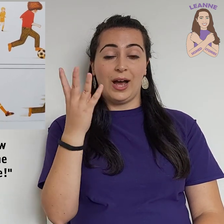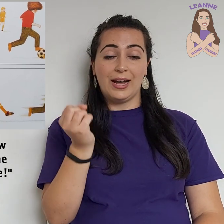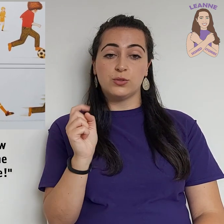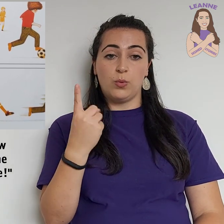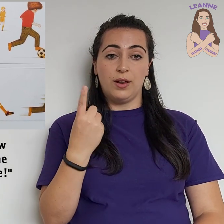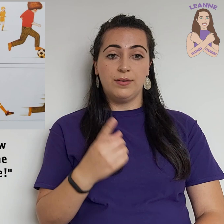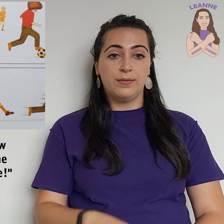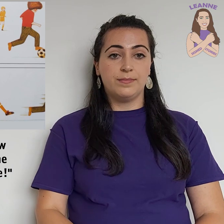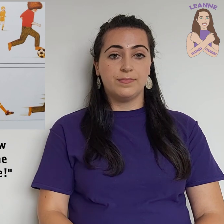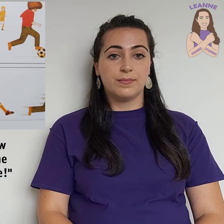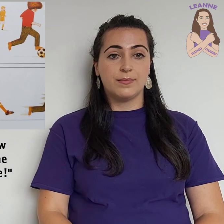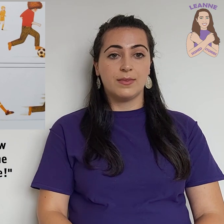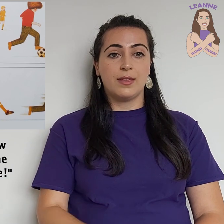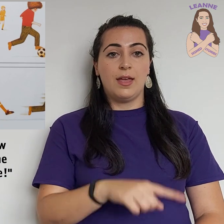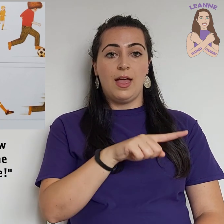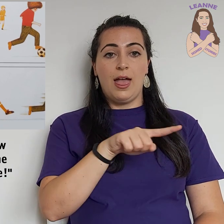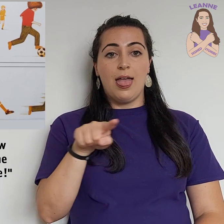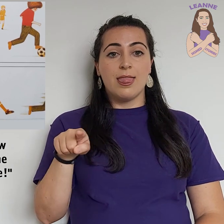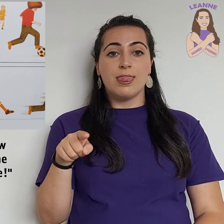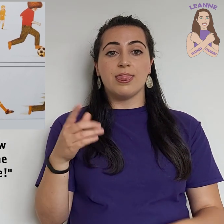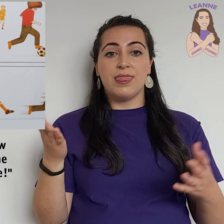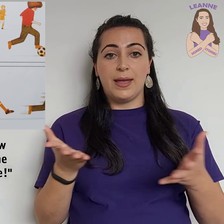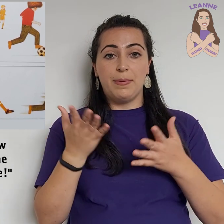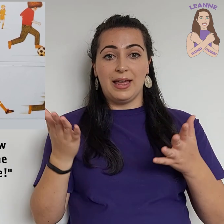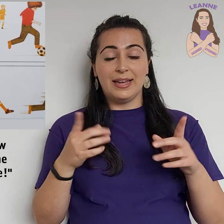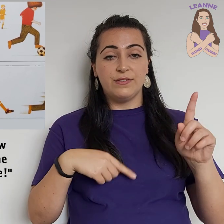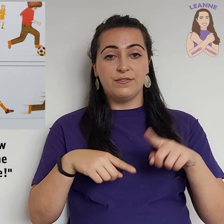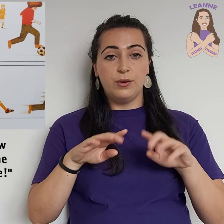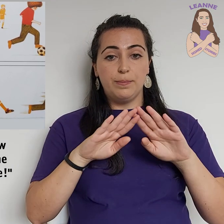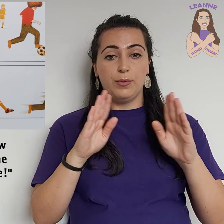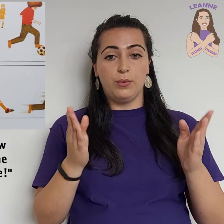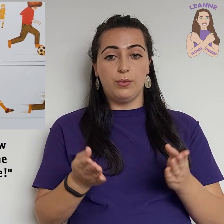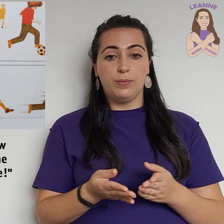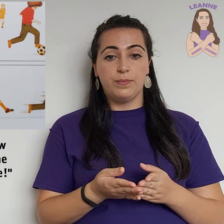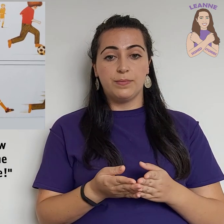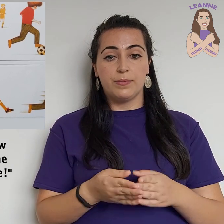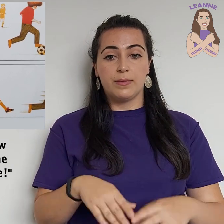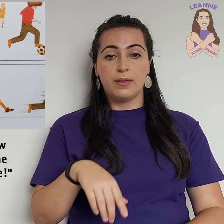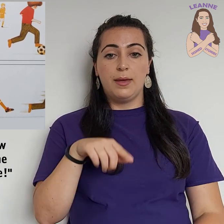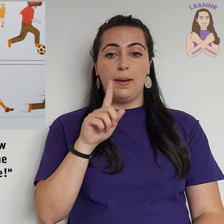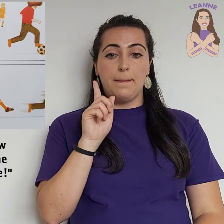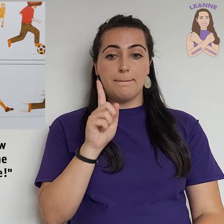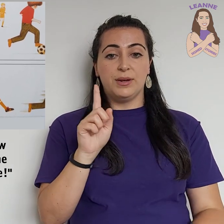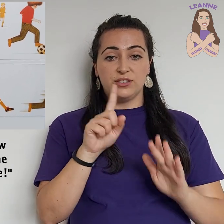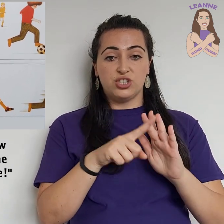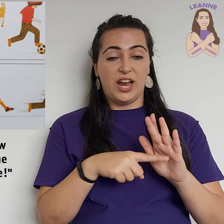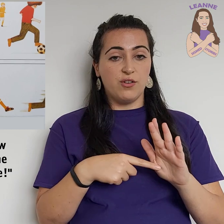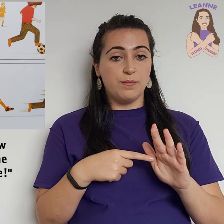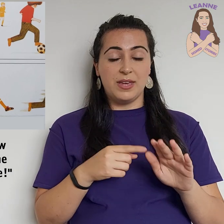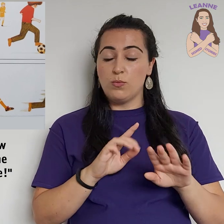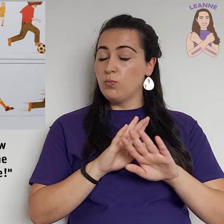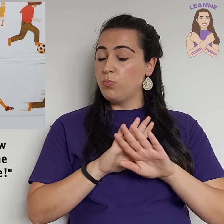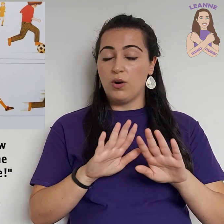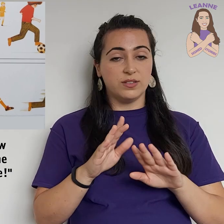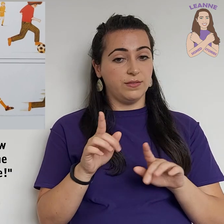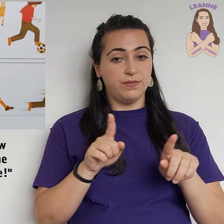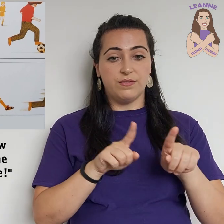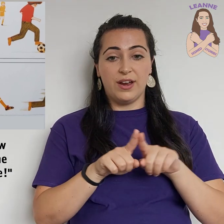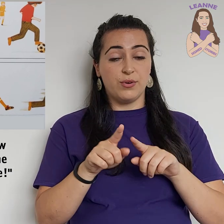had one. They played football. But Jeremy wasn't very